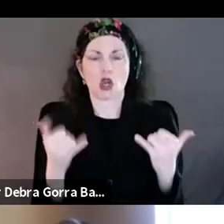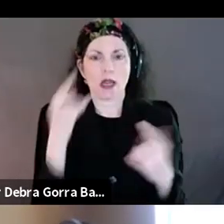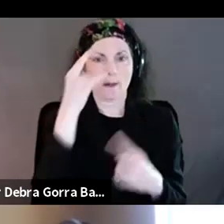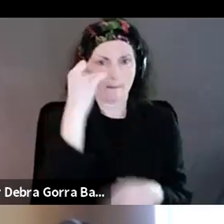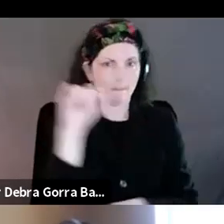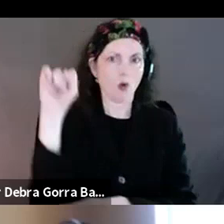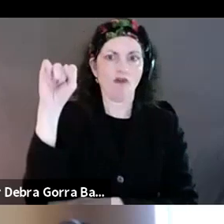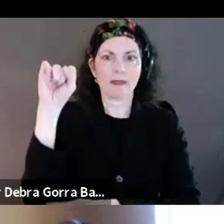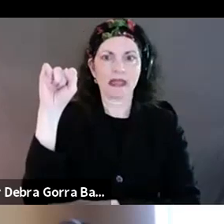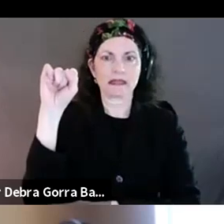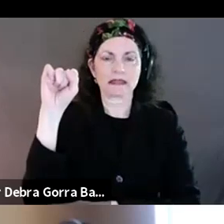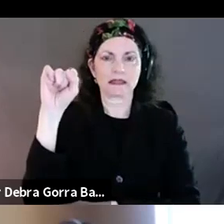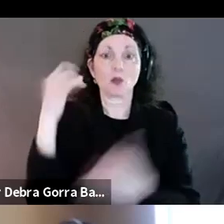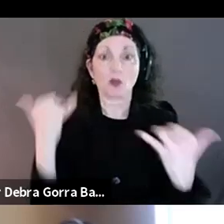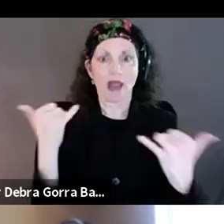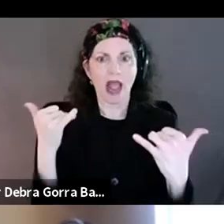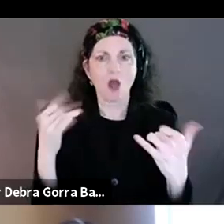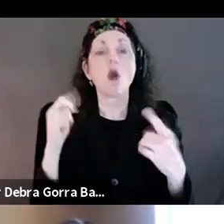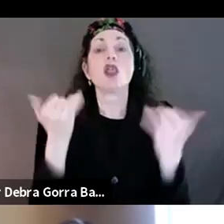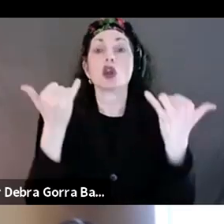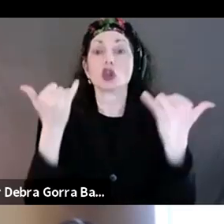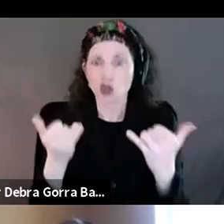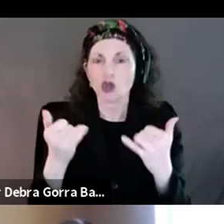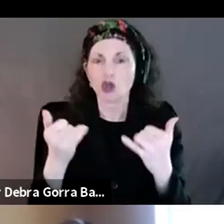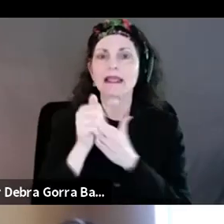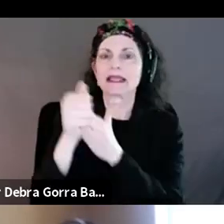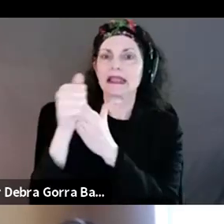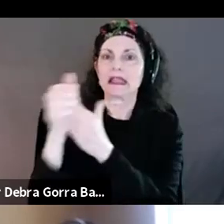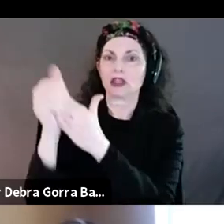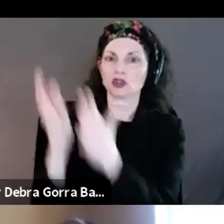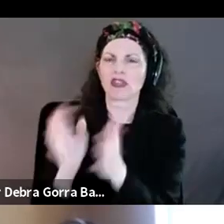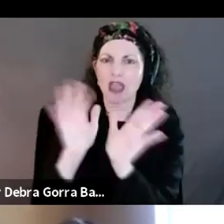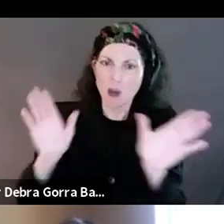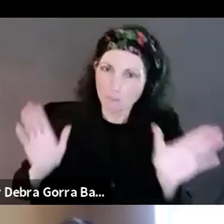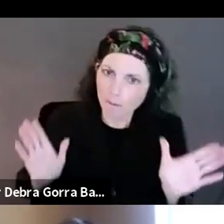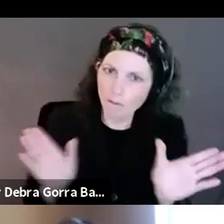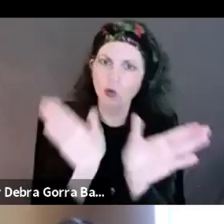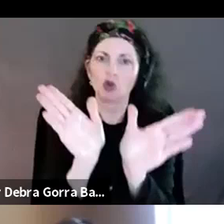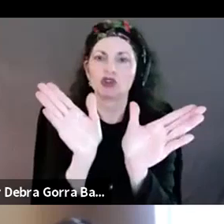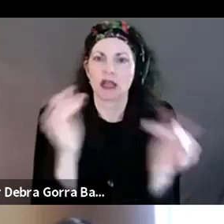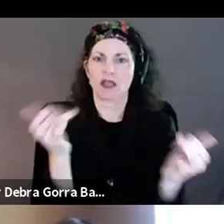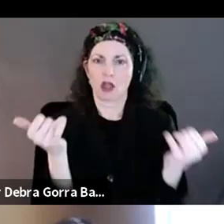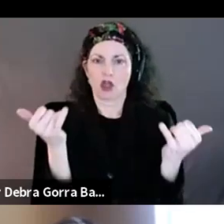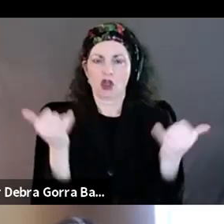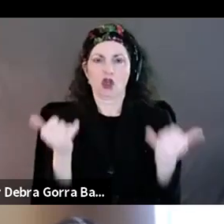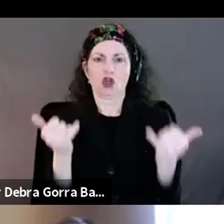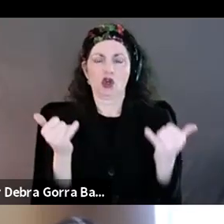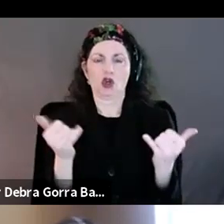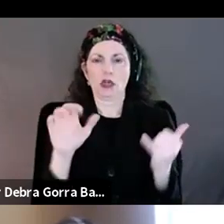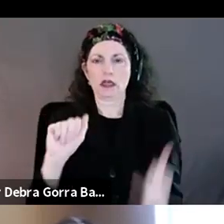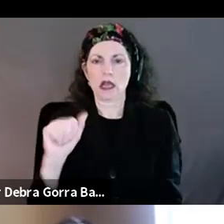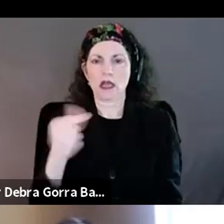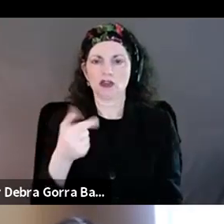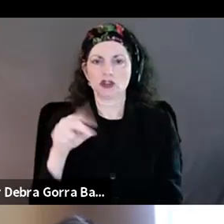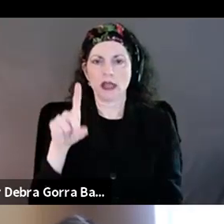leaders and the people that are really pushing together the, the current agenda of disability rights and